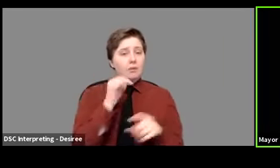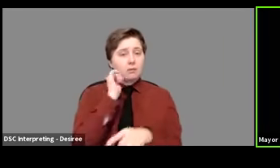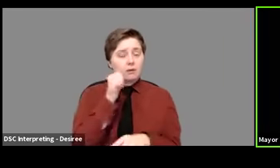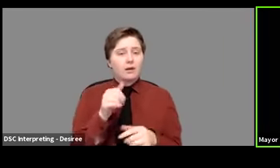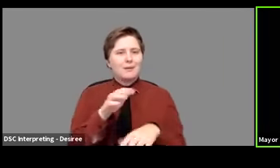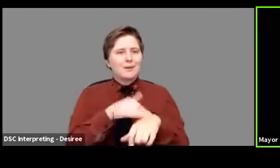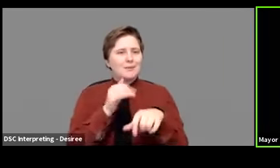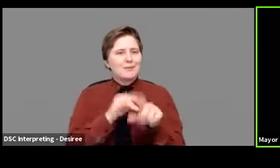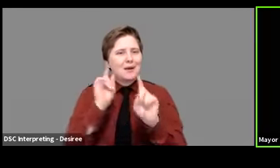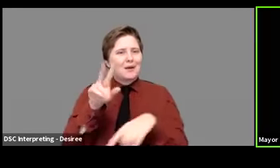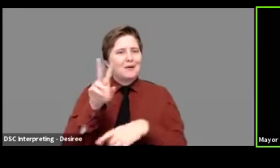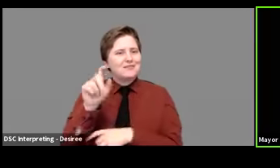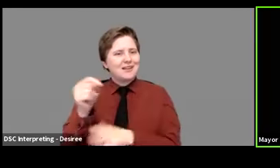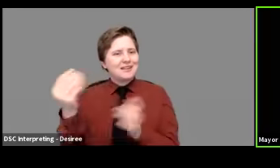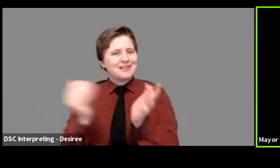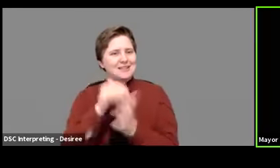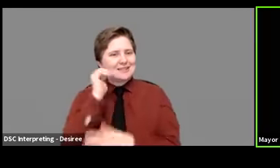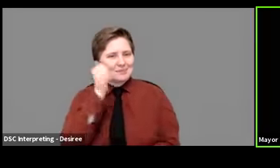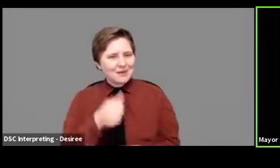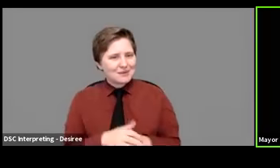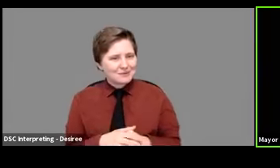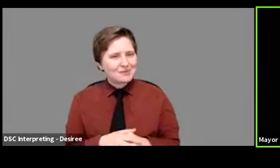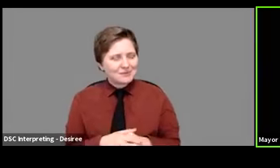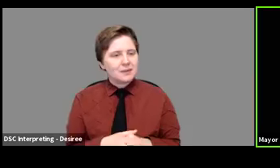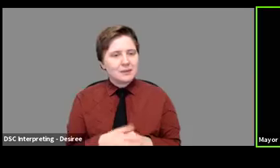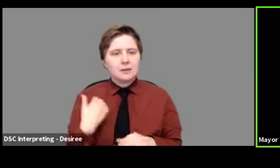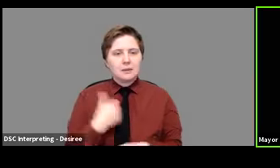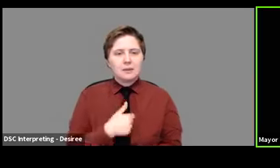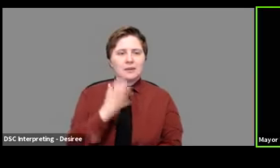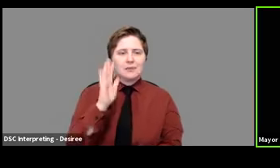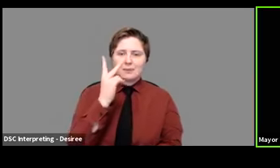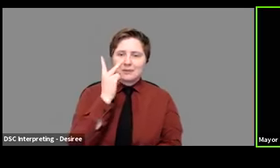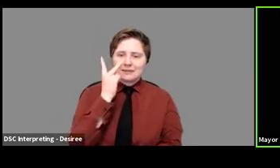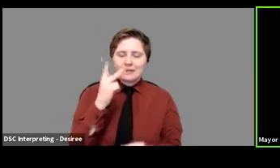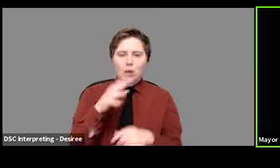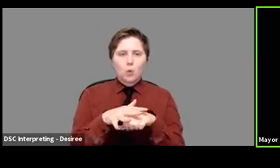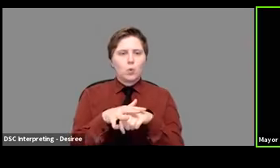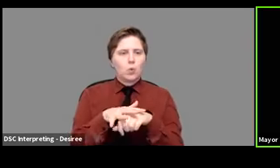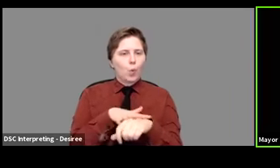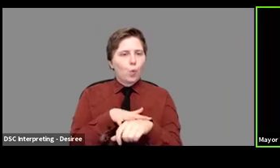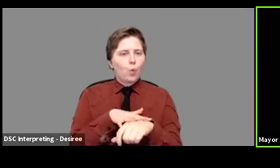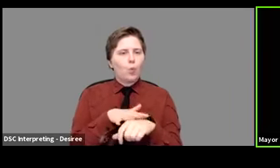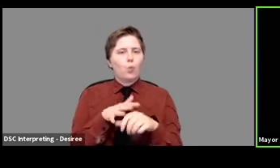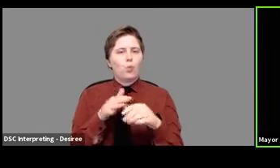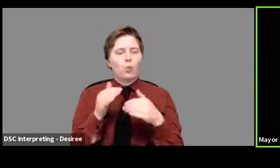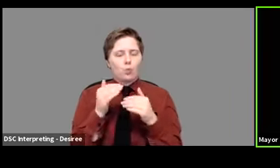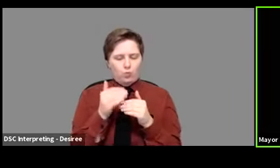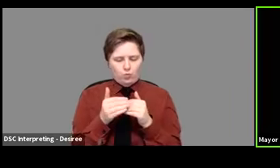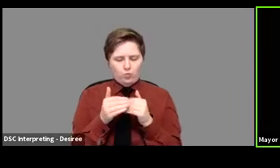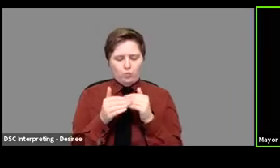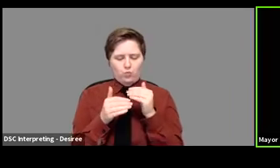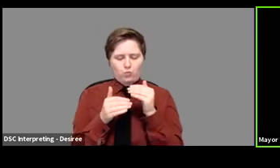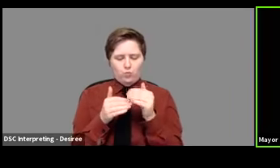to the vet starting tomorrow. So we are going to see a slow, again, slow